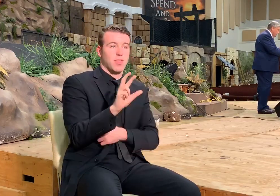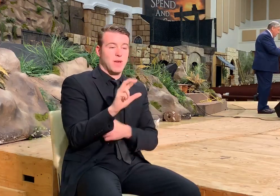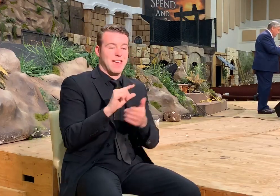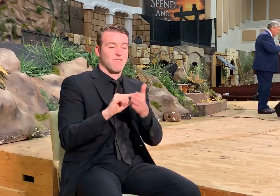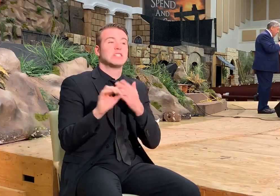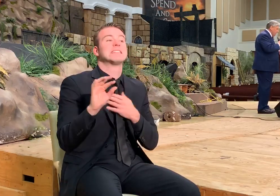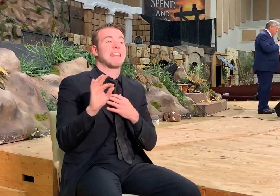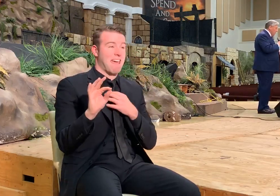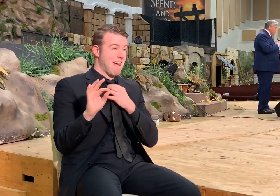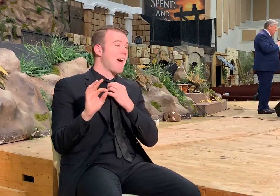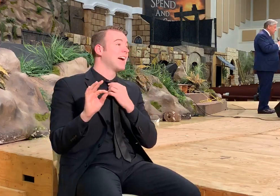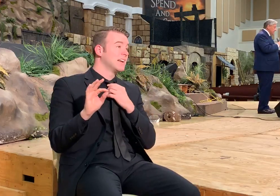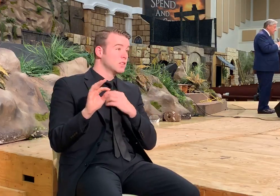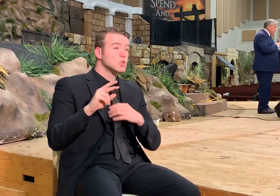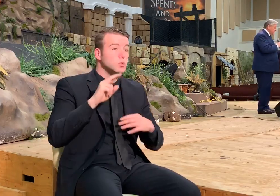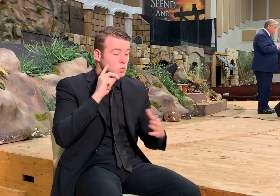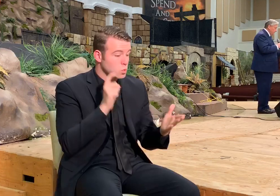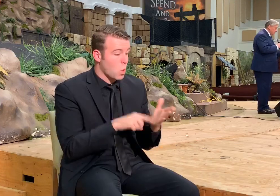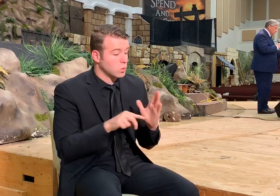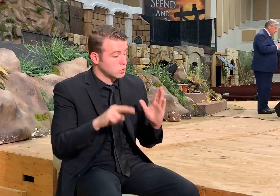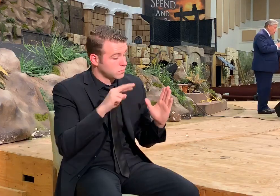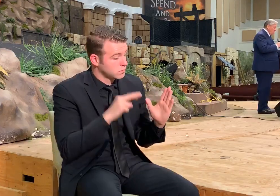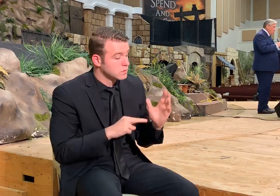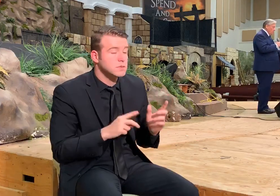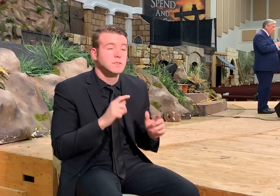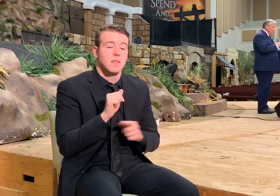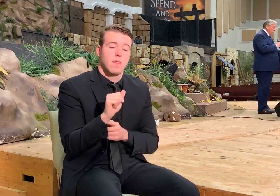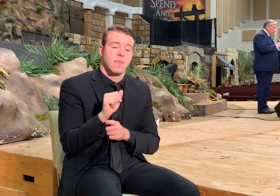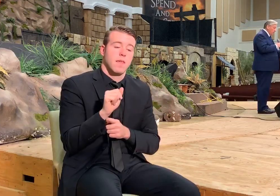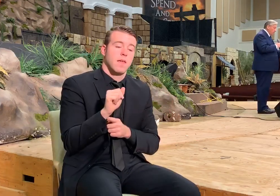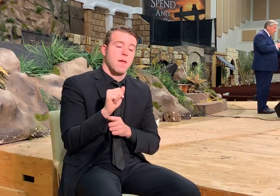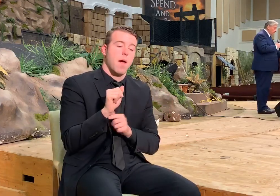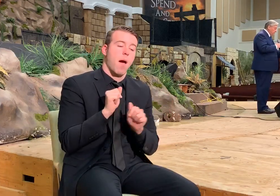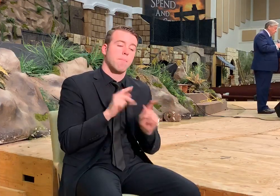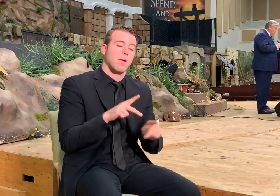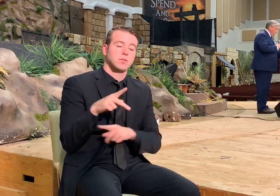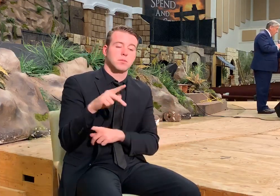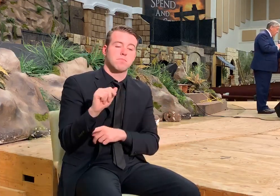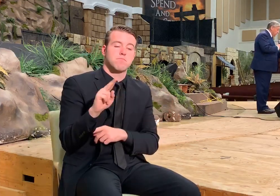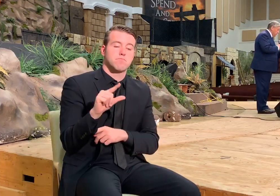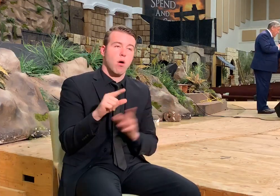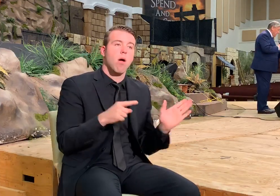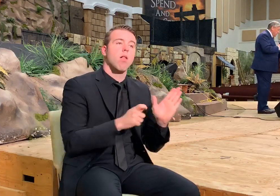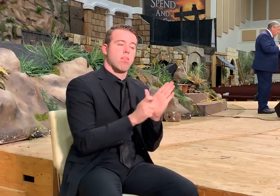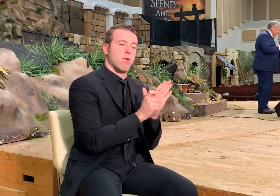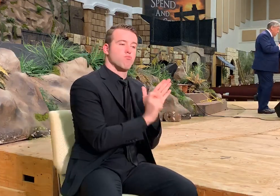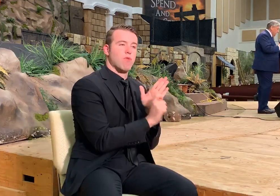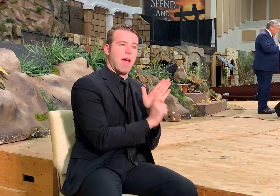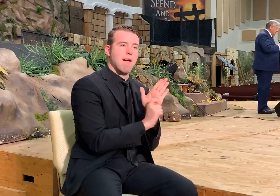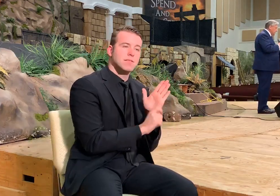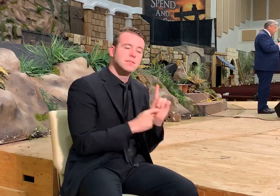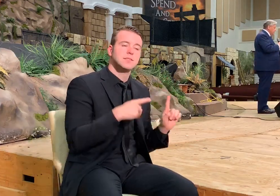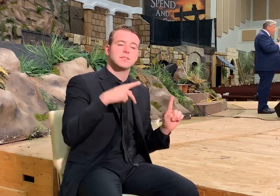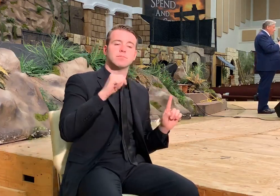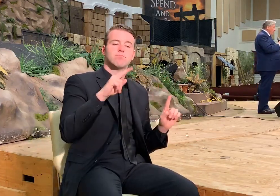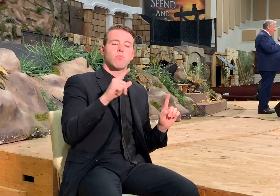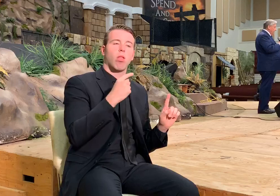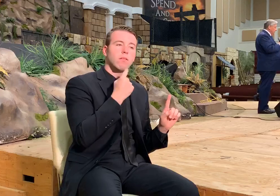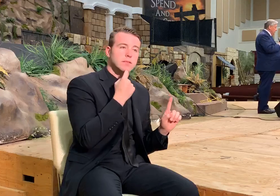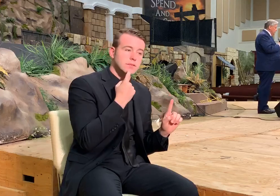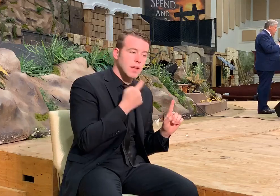9, you will see the Apostle Paul there writes and he says,